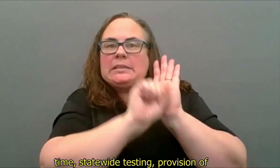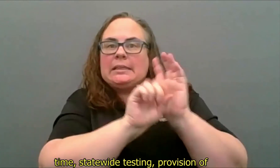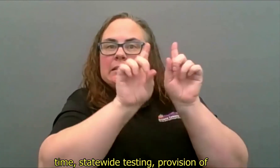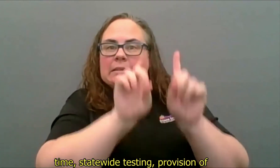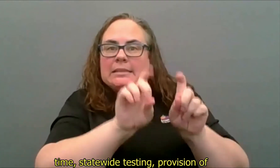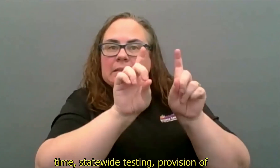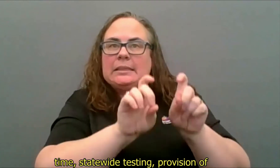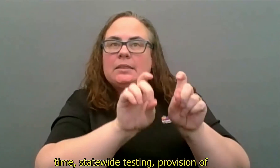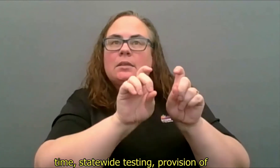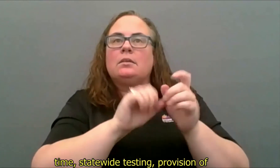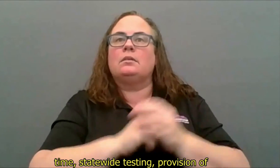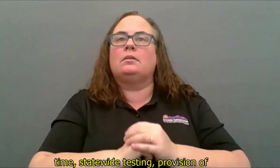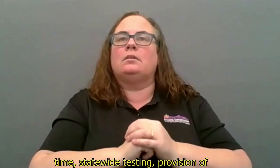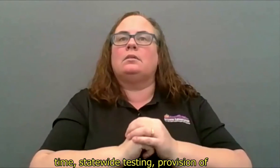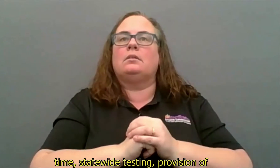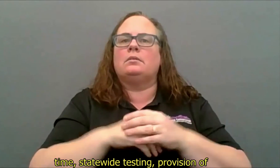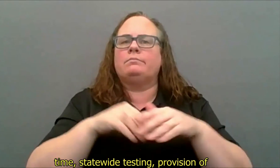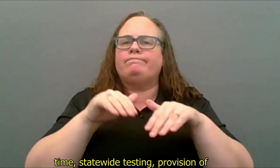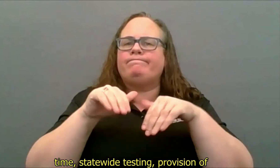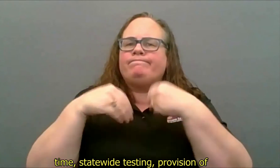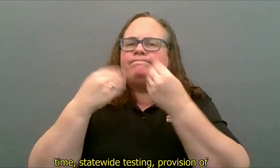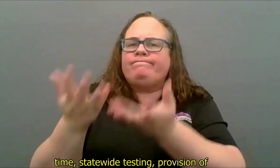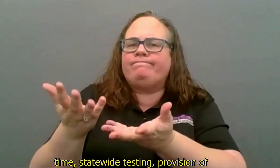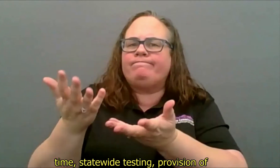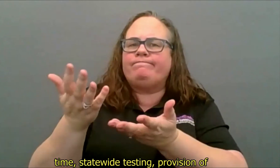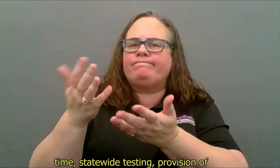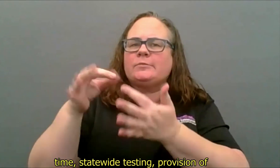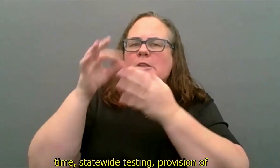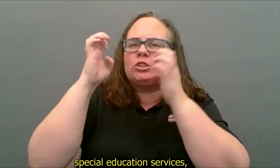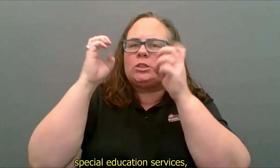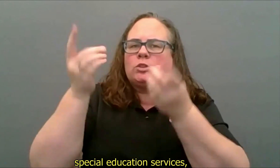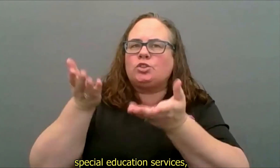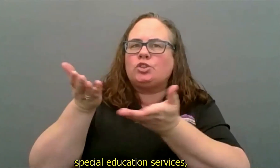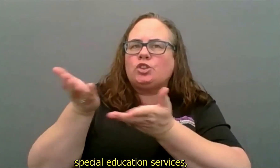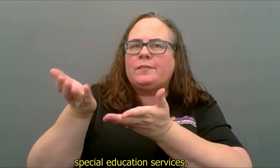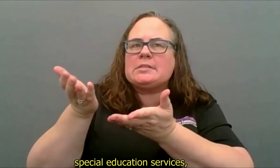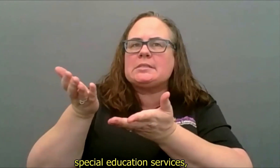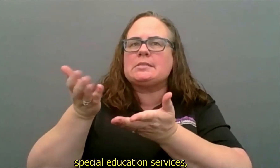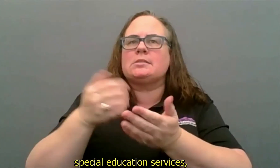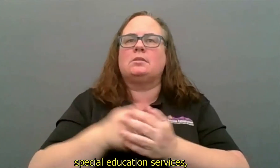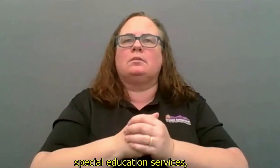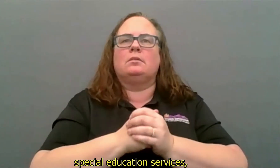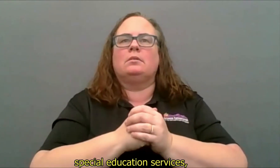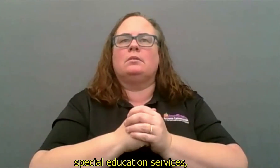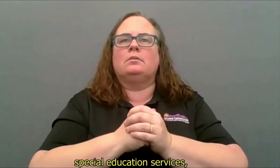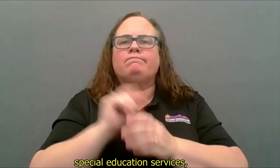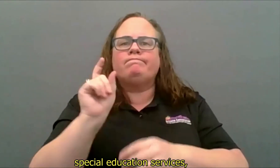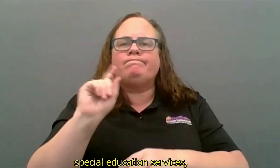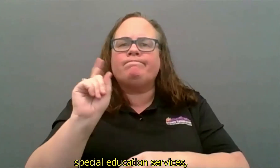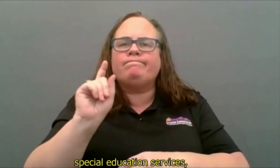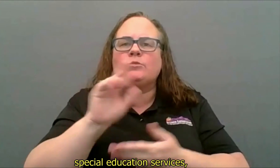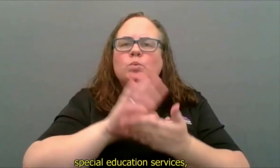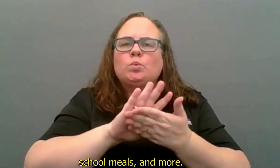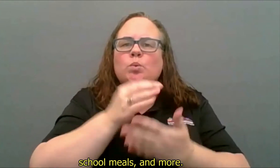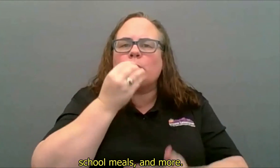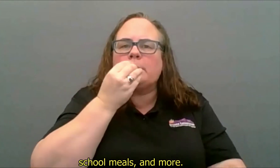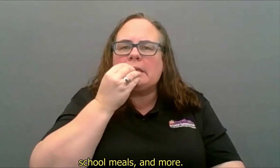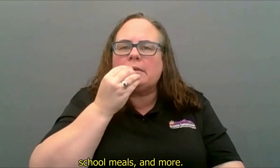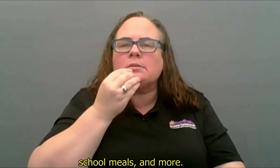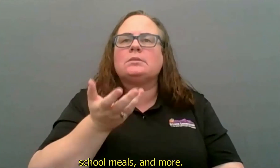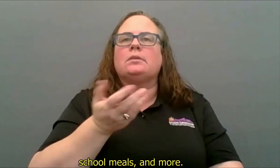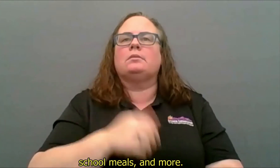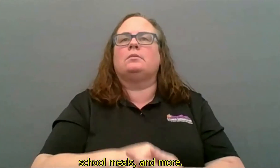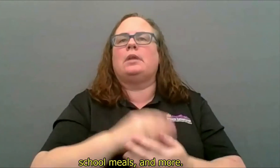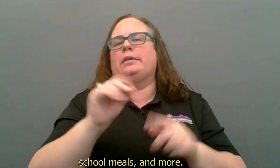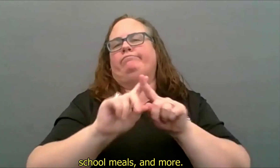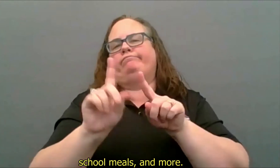state-wide testing, provision of special education services, school